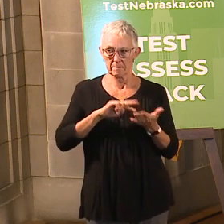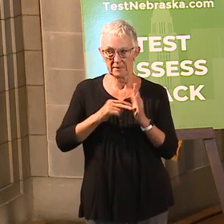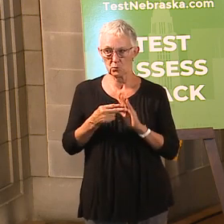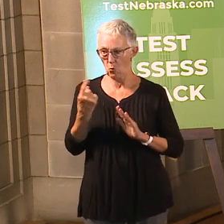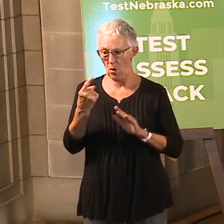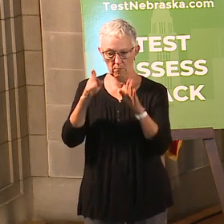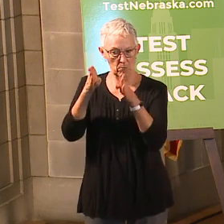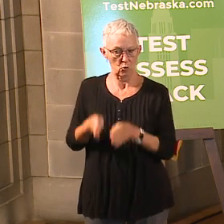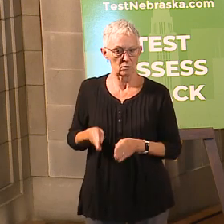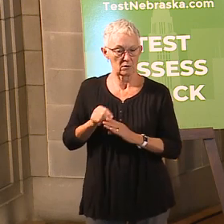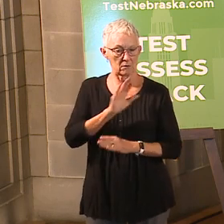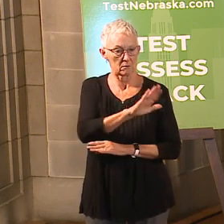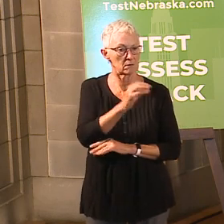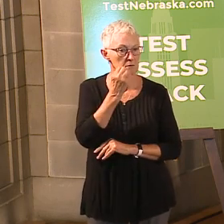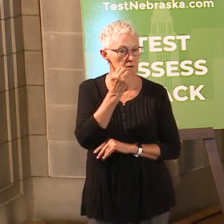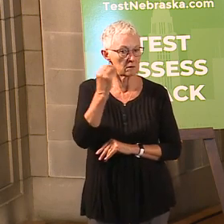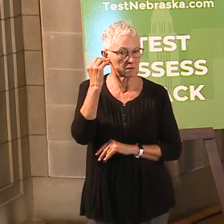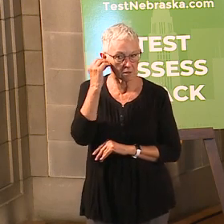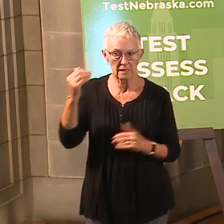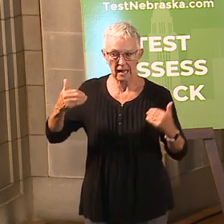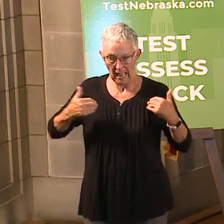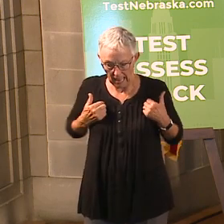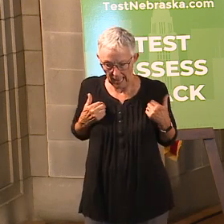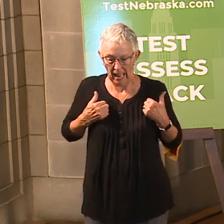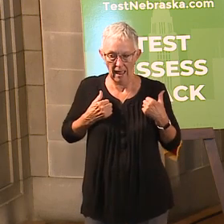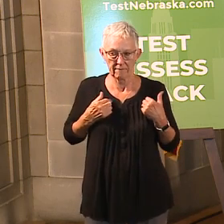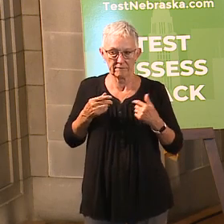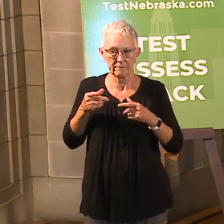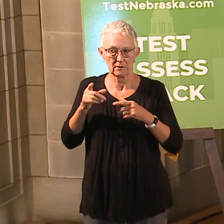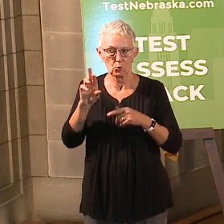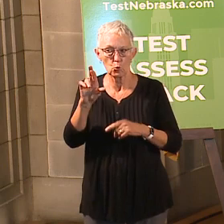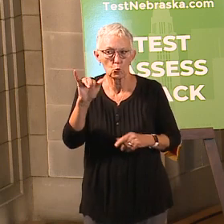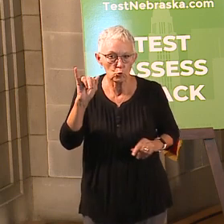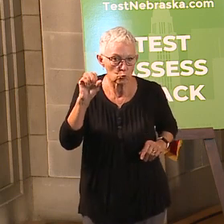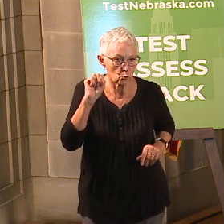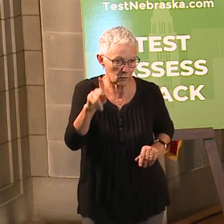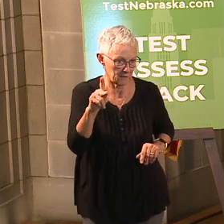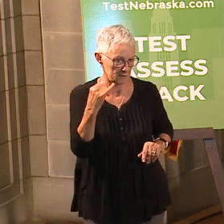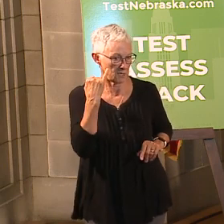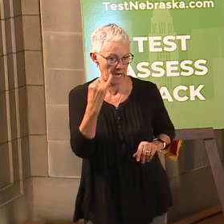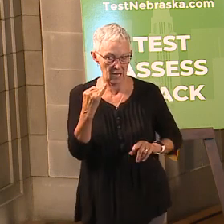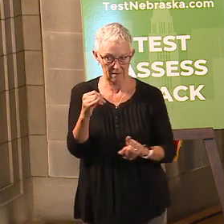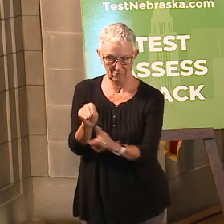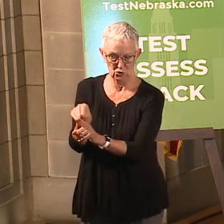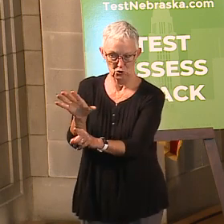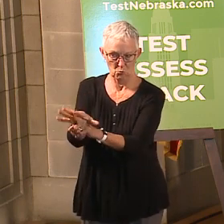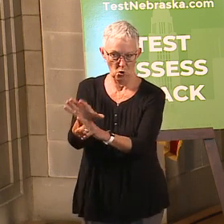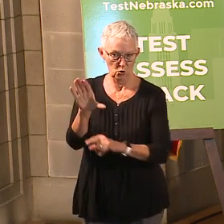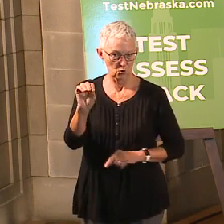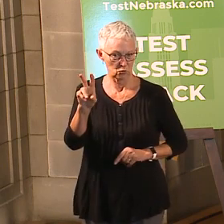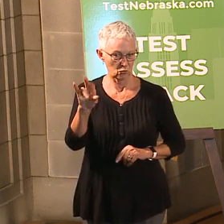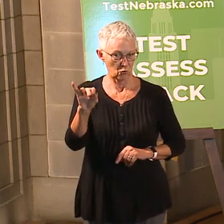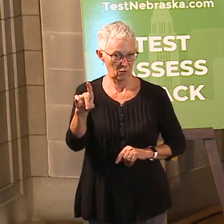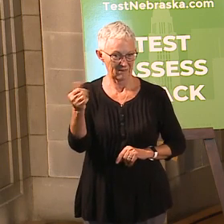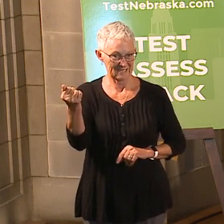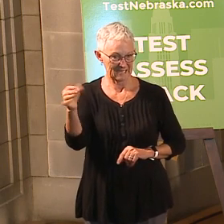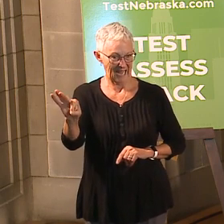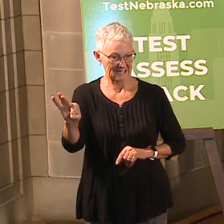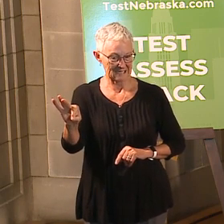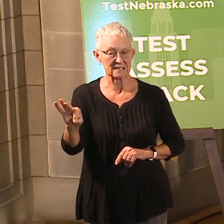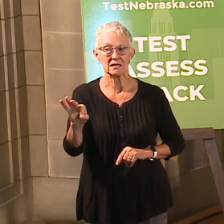and you must have a documented exposure to COVID-19. In order to receive this benefit, you need to apply online at